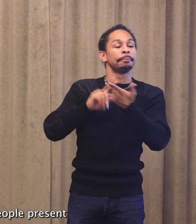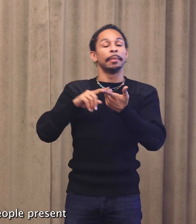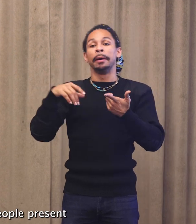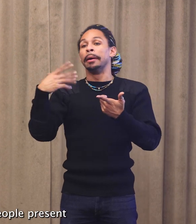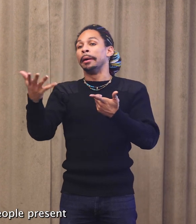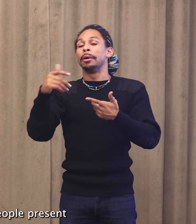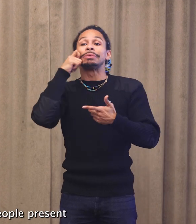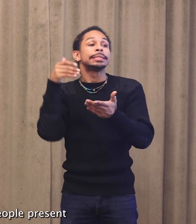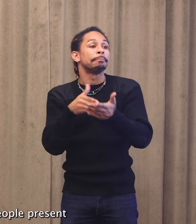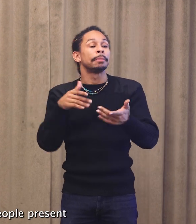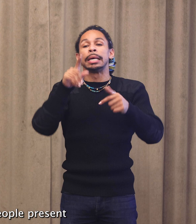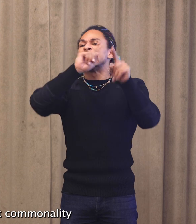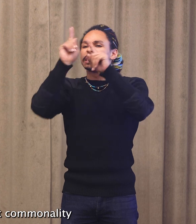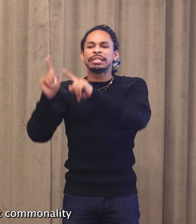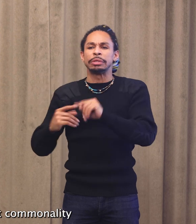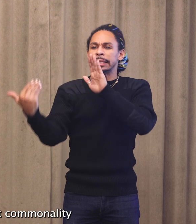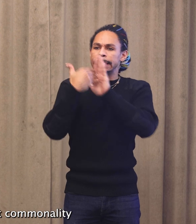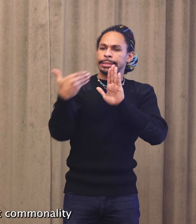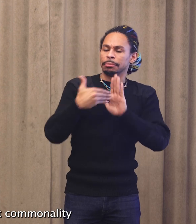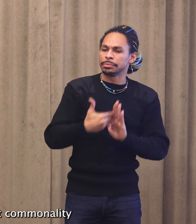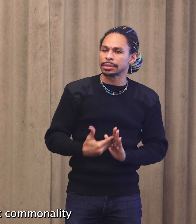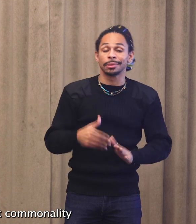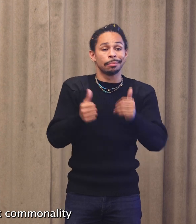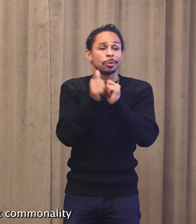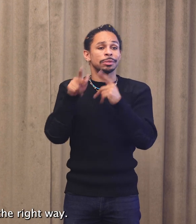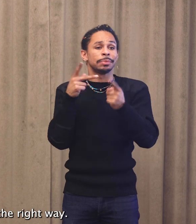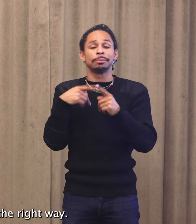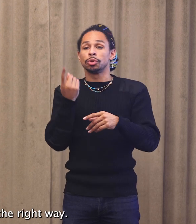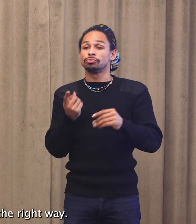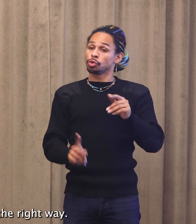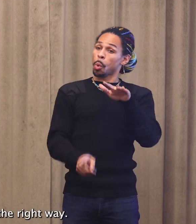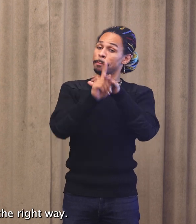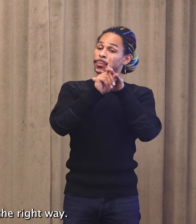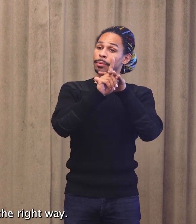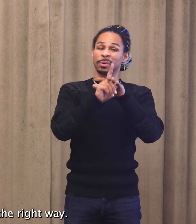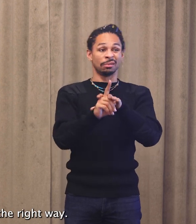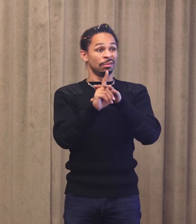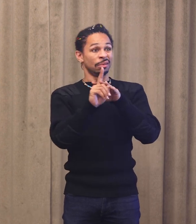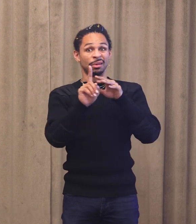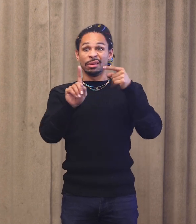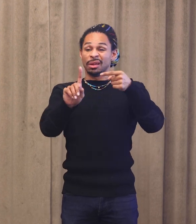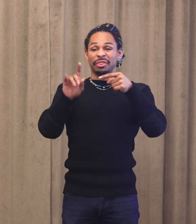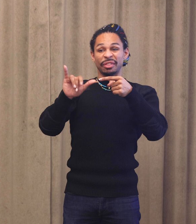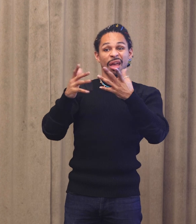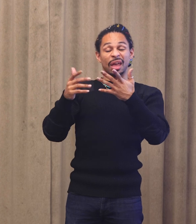Because most people present a certain way that commonality is the only way, the right way.